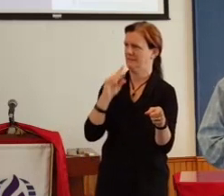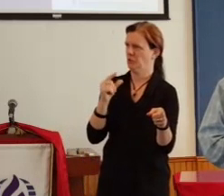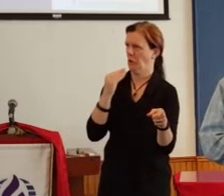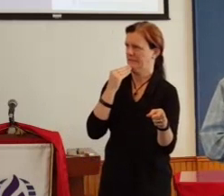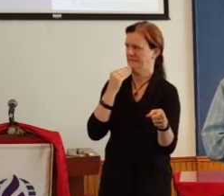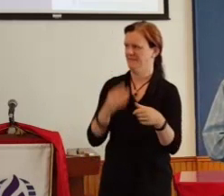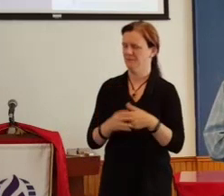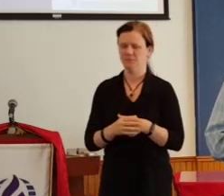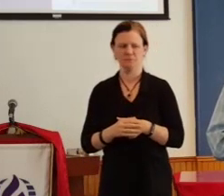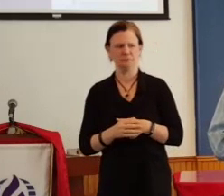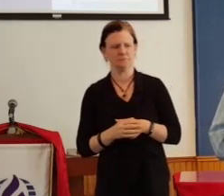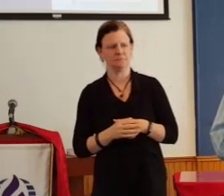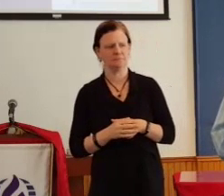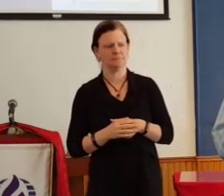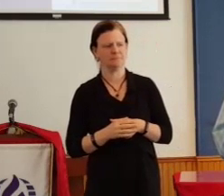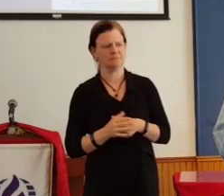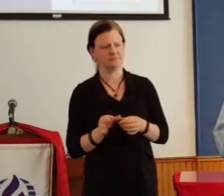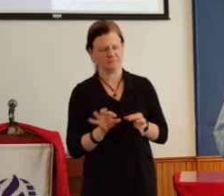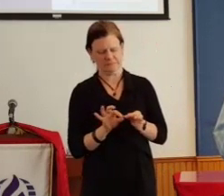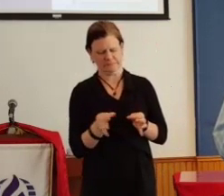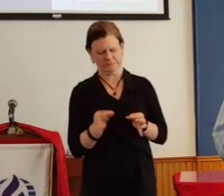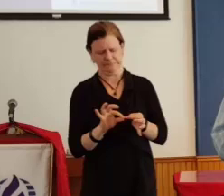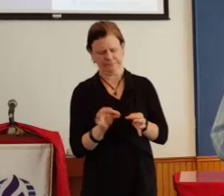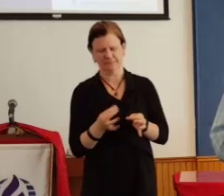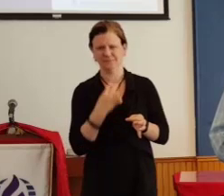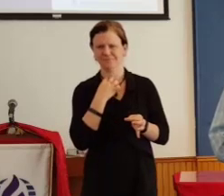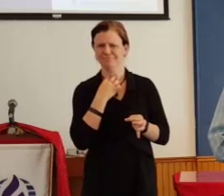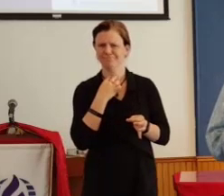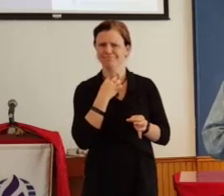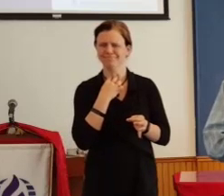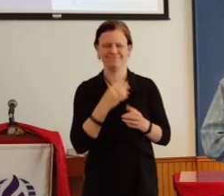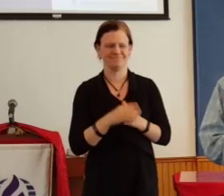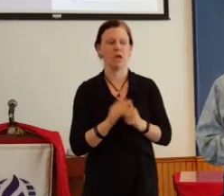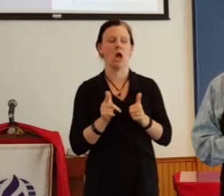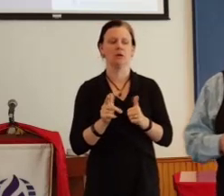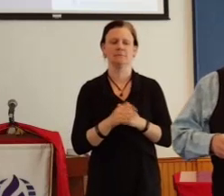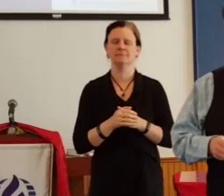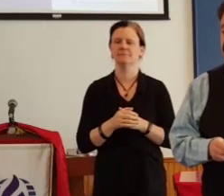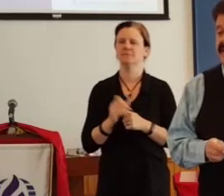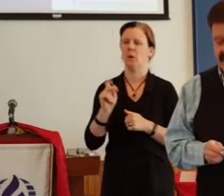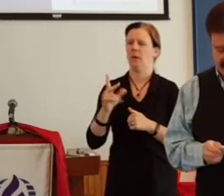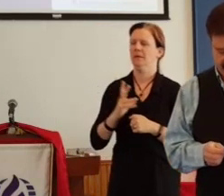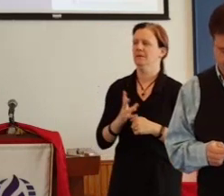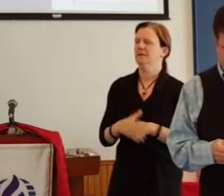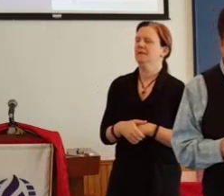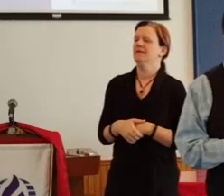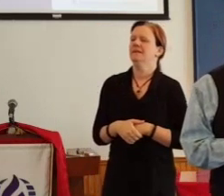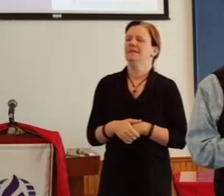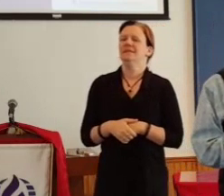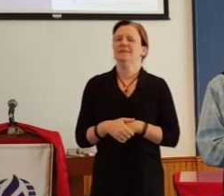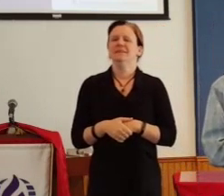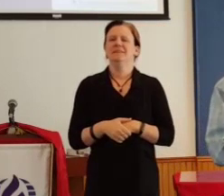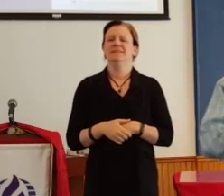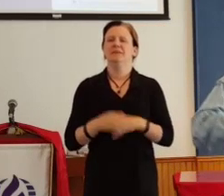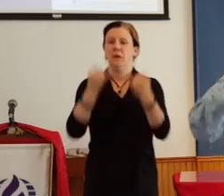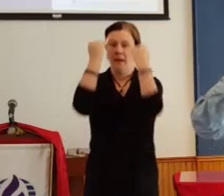They're not supposed to stick together like this. Static. I'll believe it on static. Okay, so imagine if you will